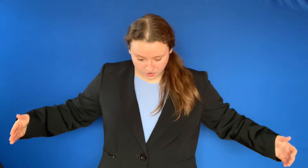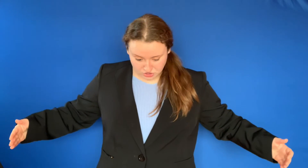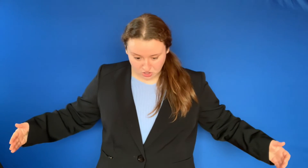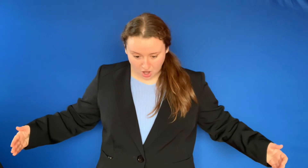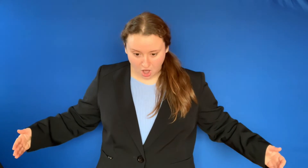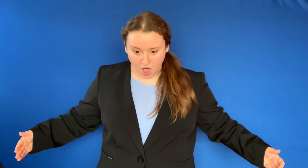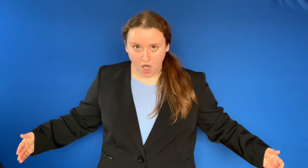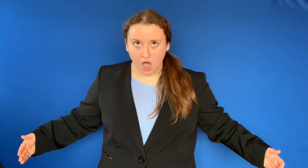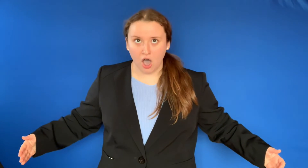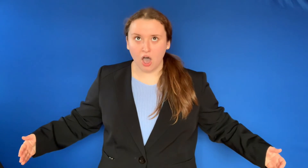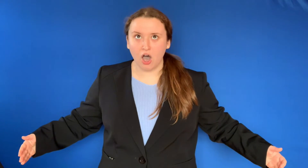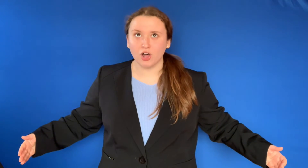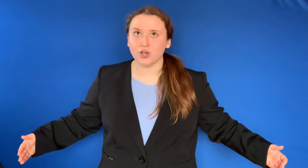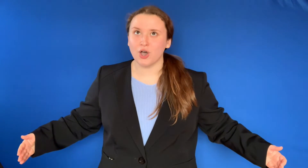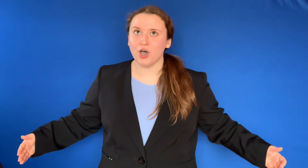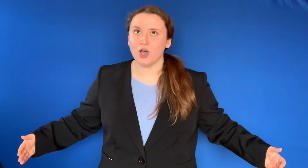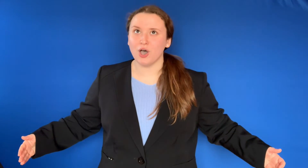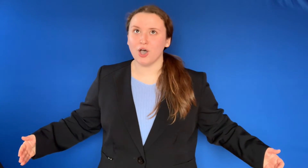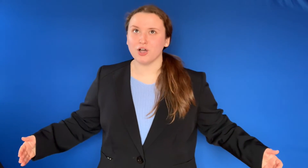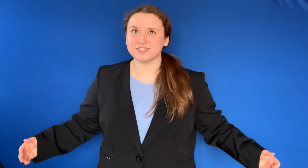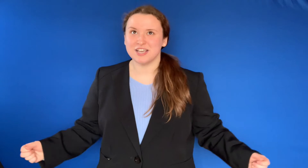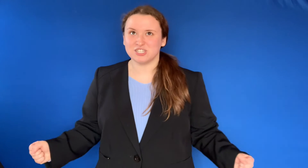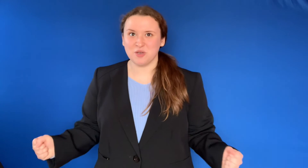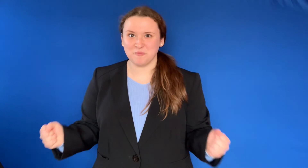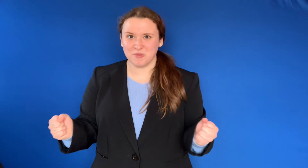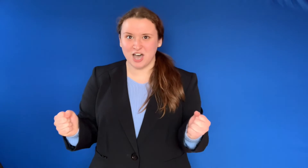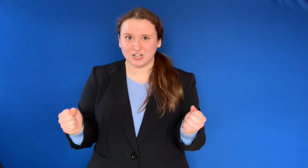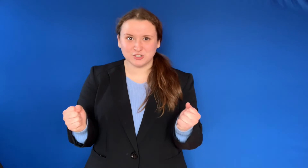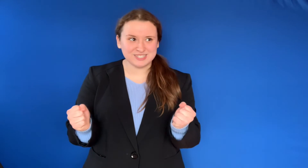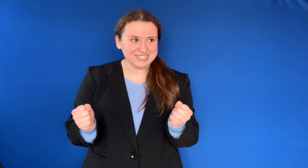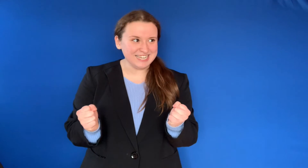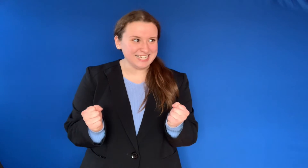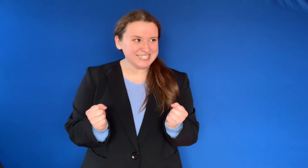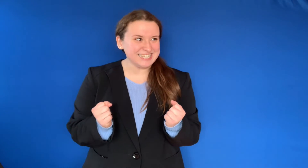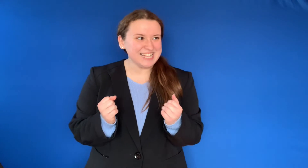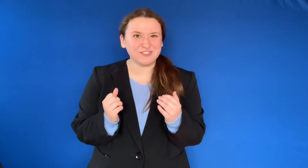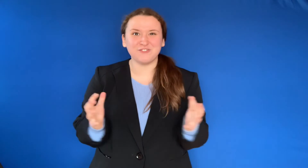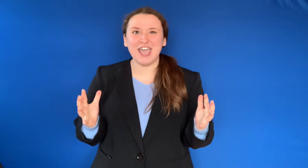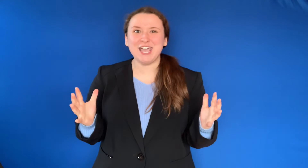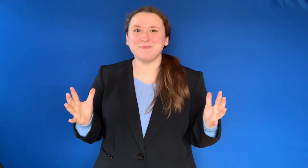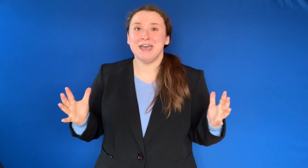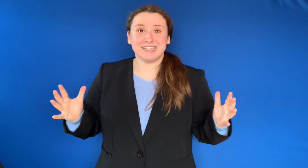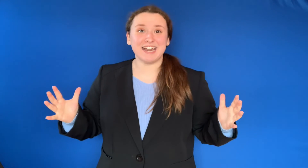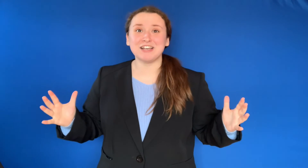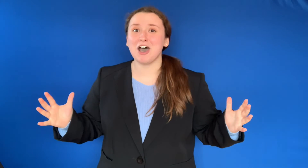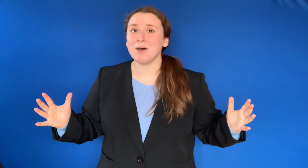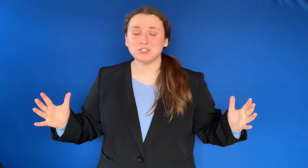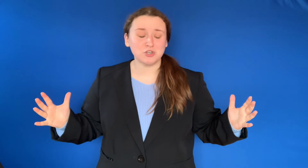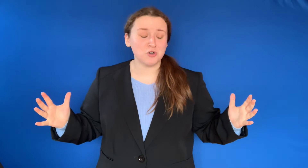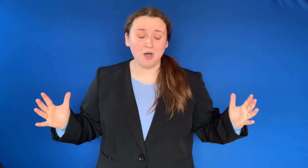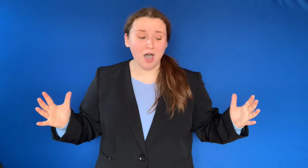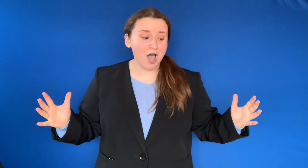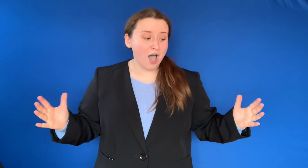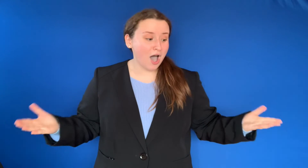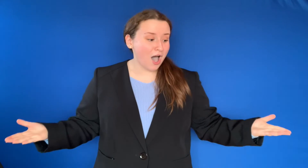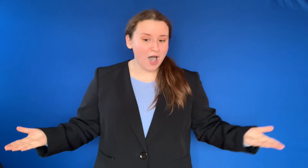tall girls. Democracy says fame can come to all